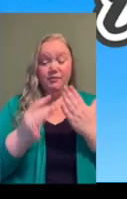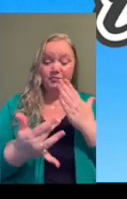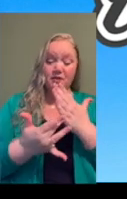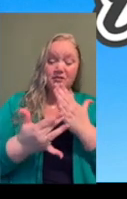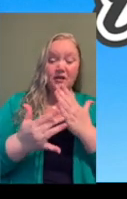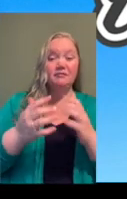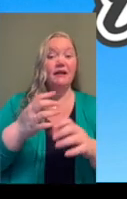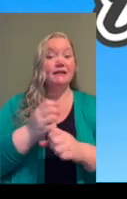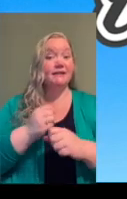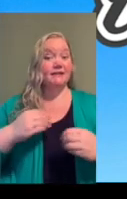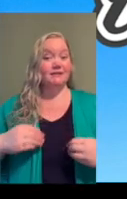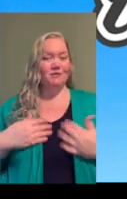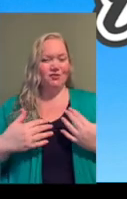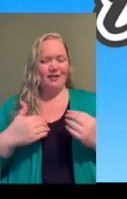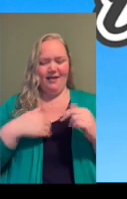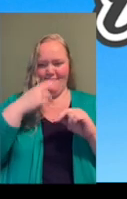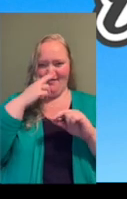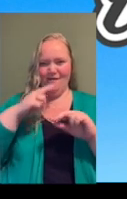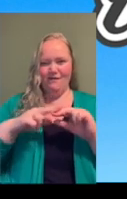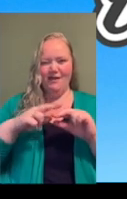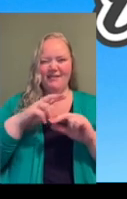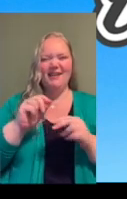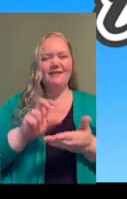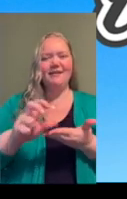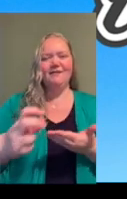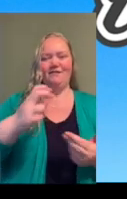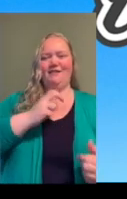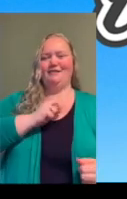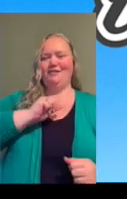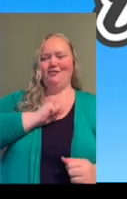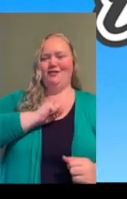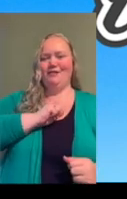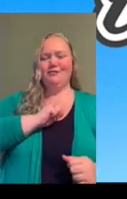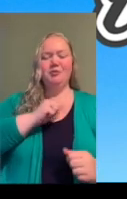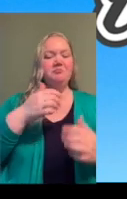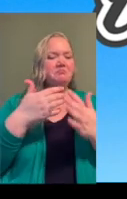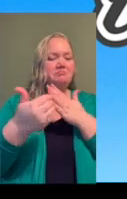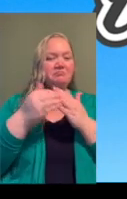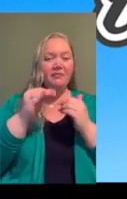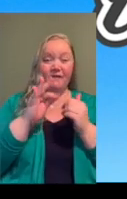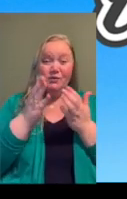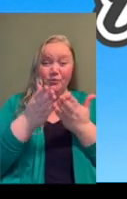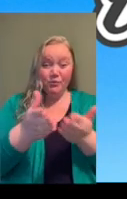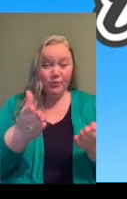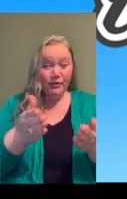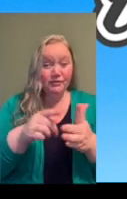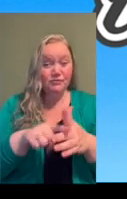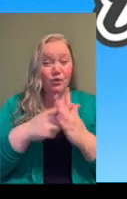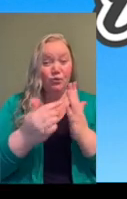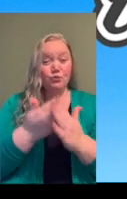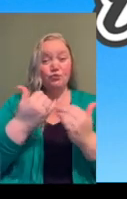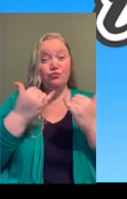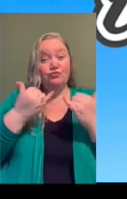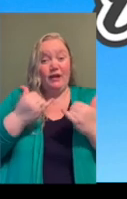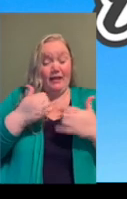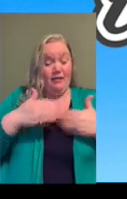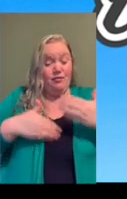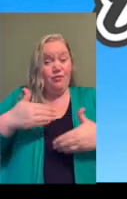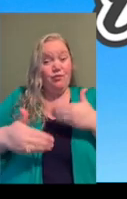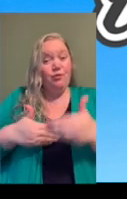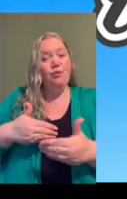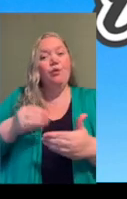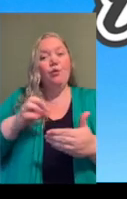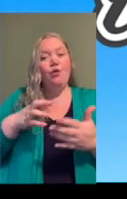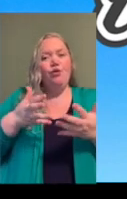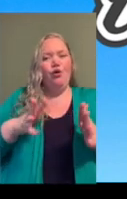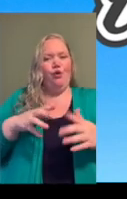learn tech, get inspired, have fun, and invest in ourselves. Whether you are brand new to learning Salesforce and starting from